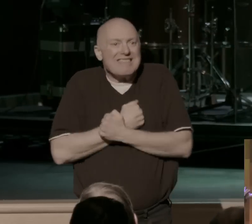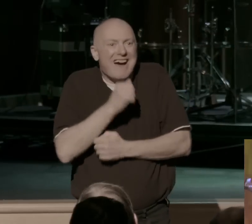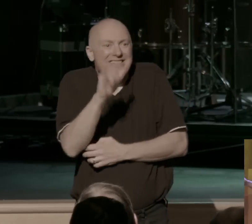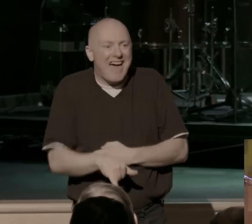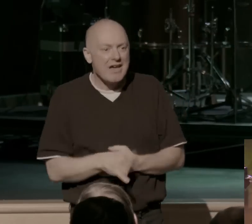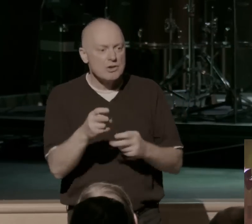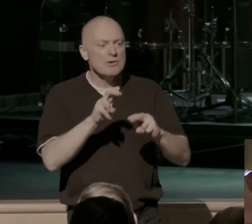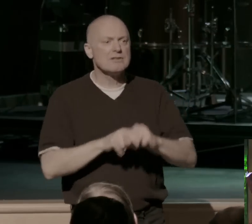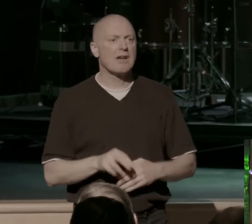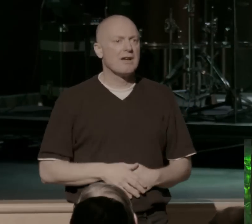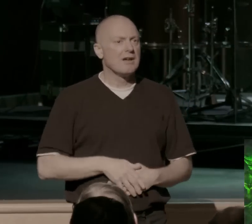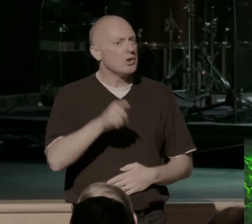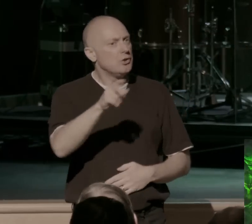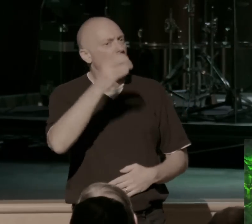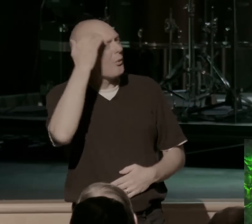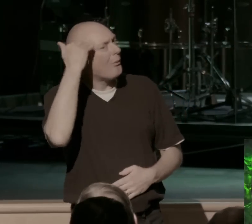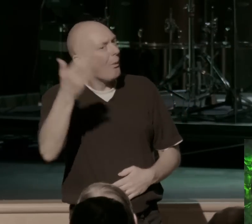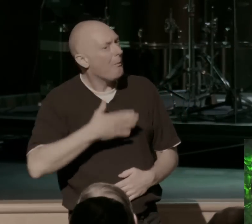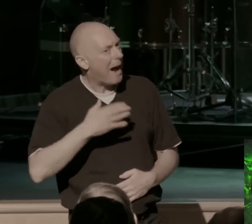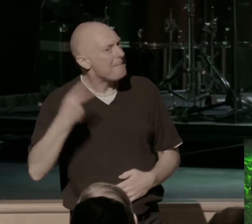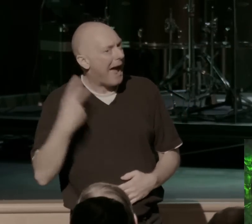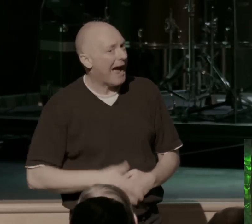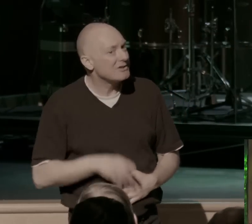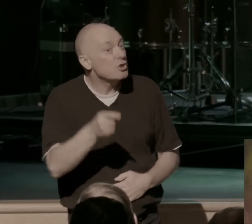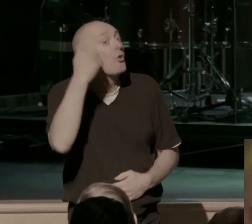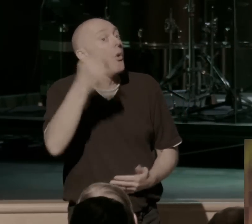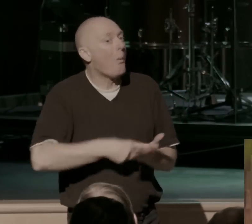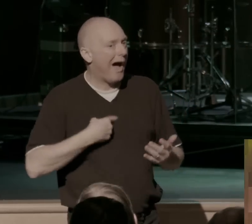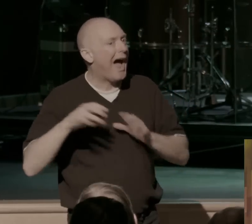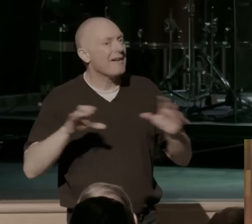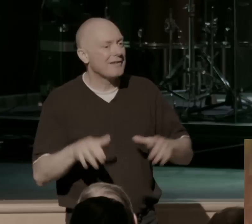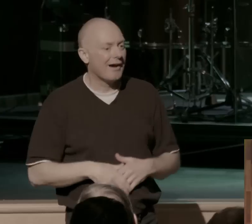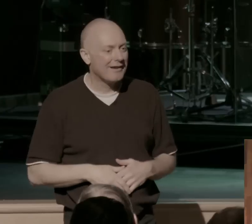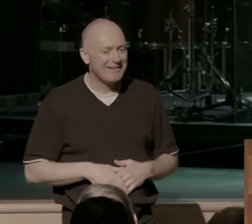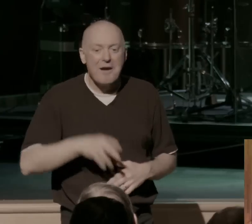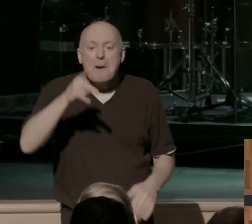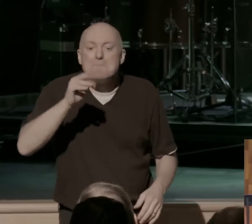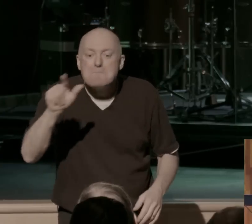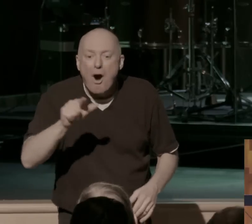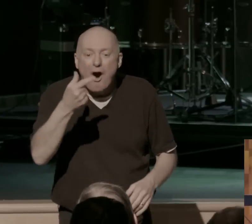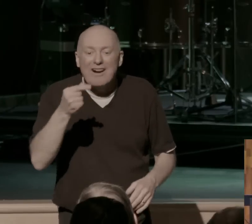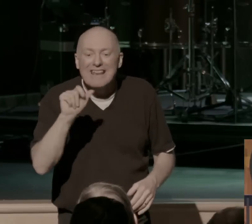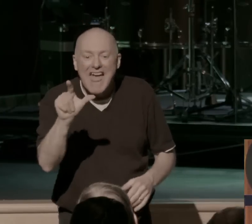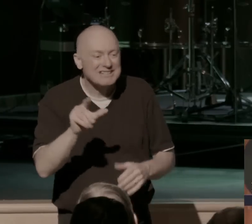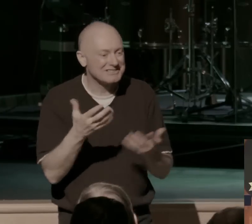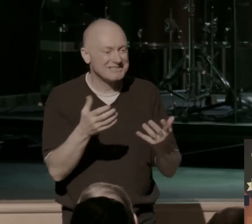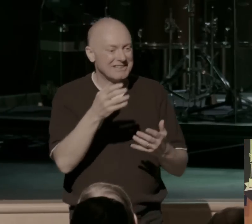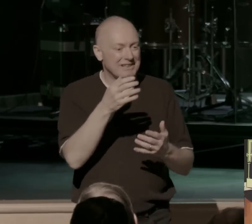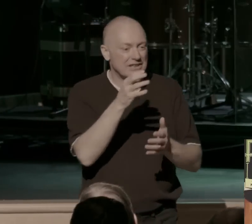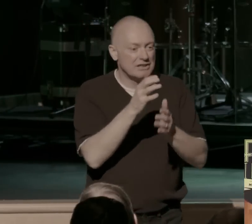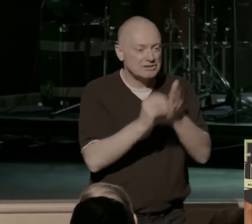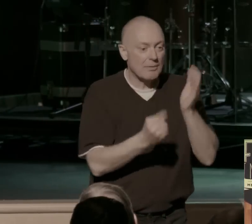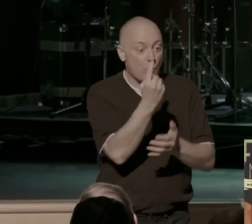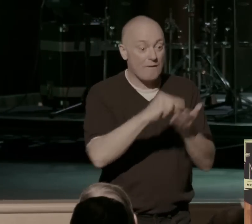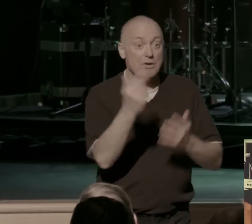my past. You don't know what I've done. I love how Paul says in Galatians, Galatians 1.13, when says, you've heard of my former life.